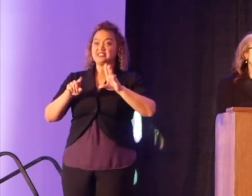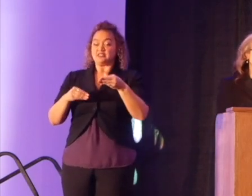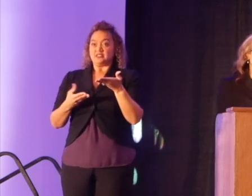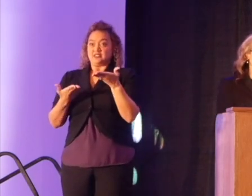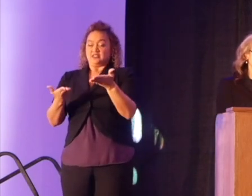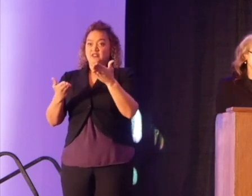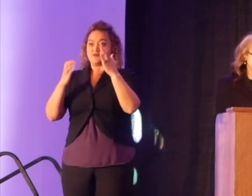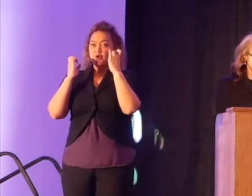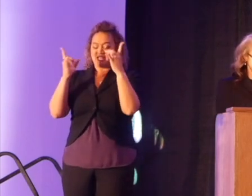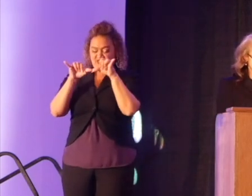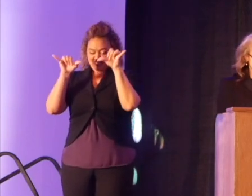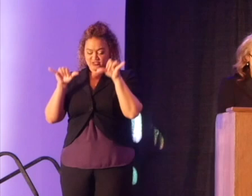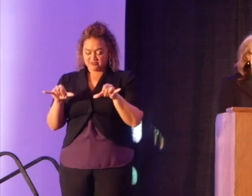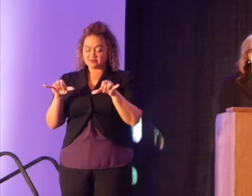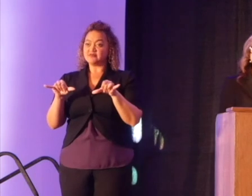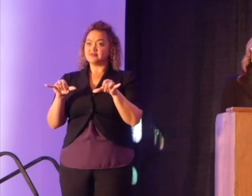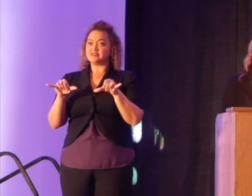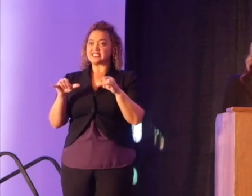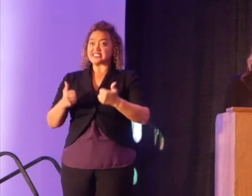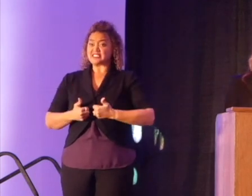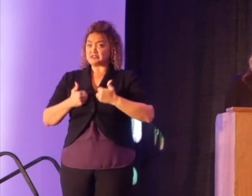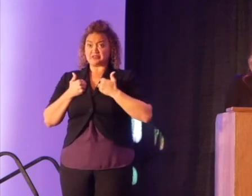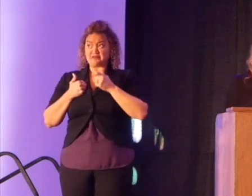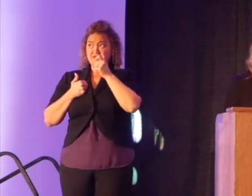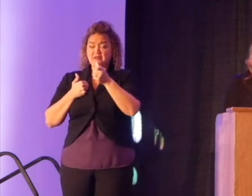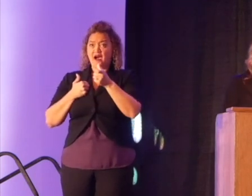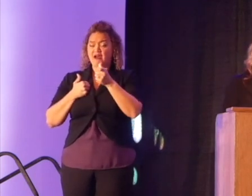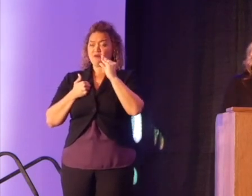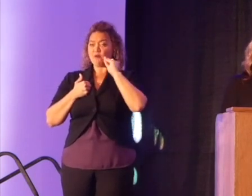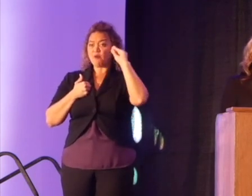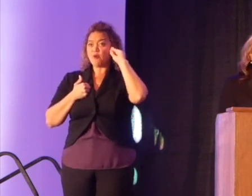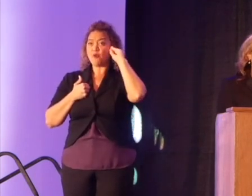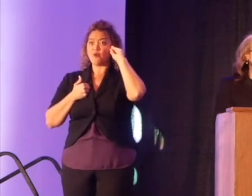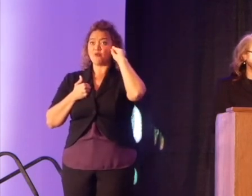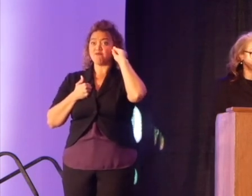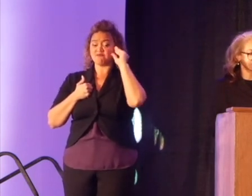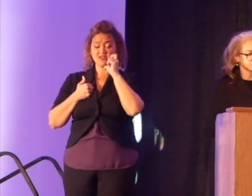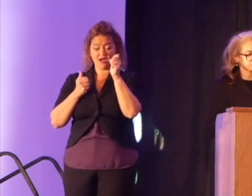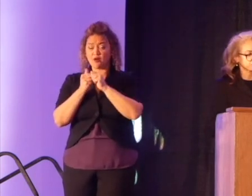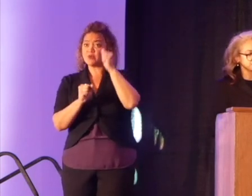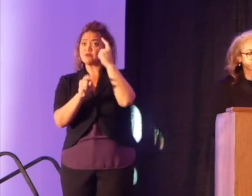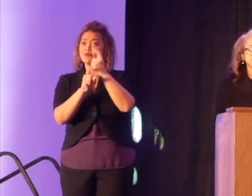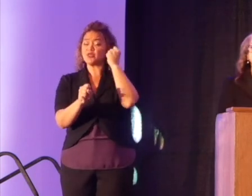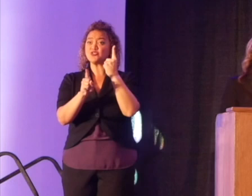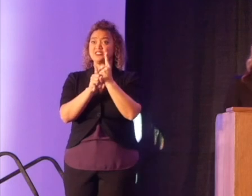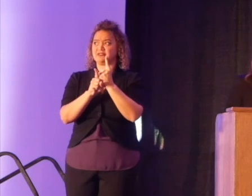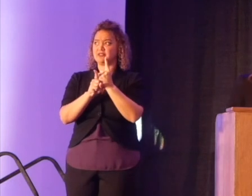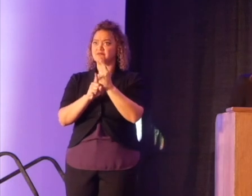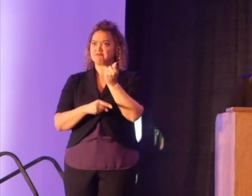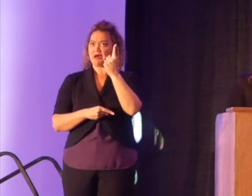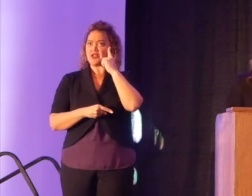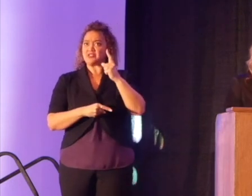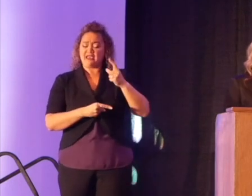an educational institution to live away from home, away from my brothers and sisters who I spent every day